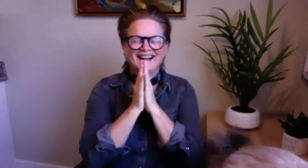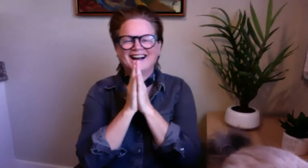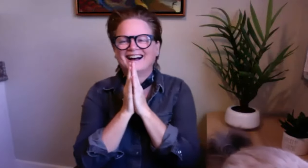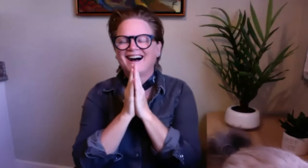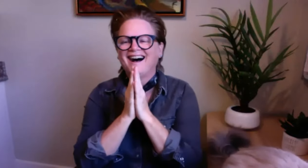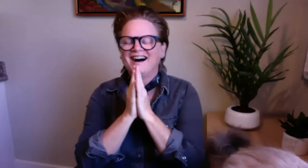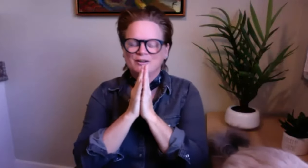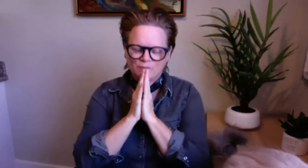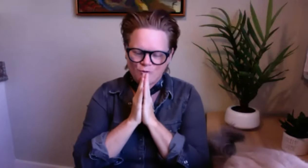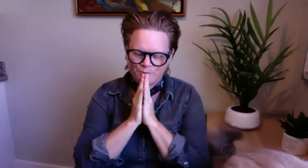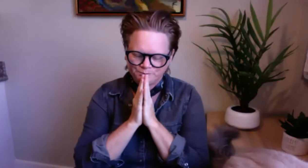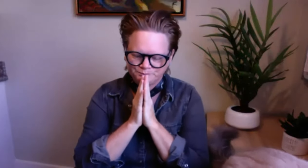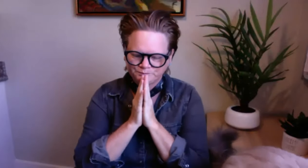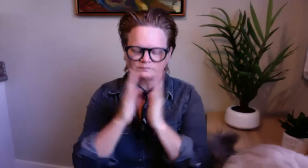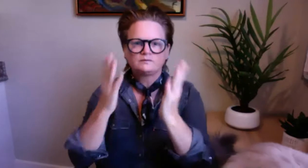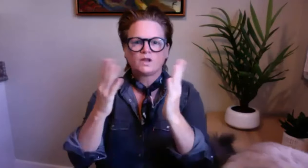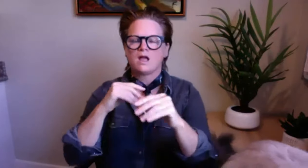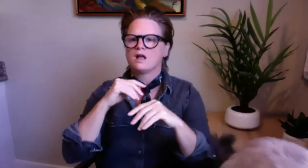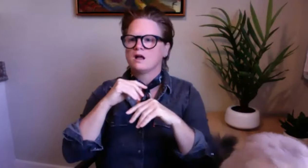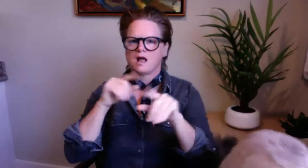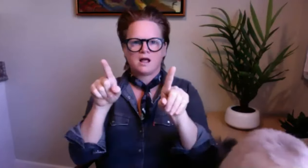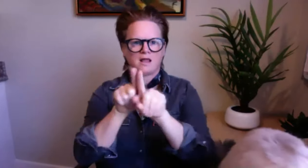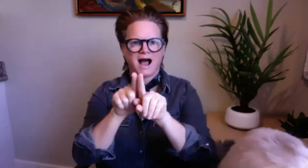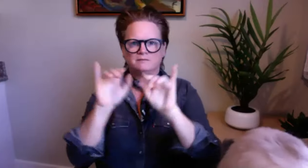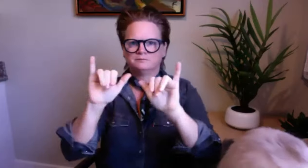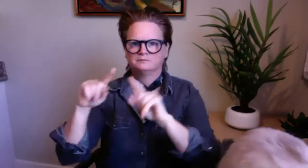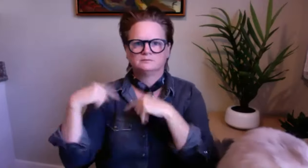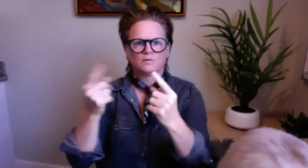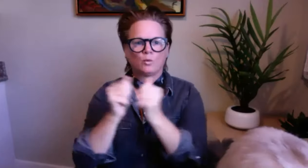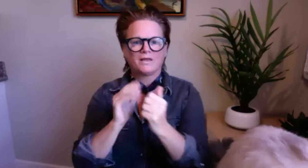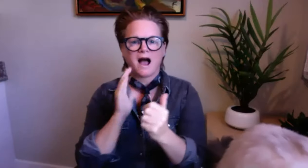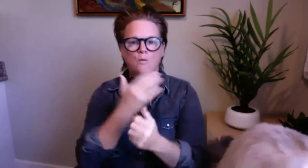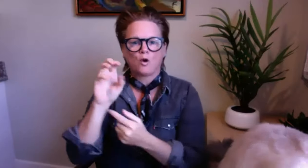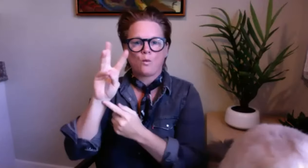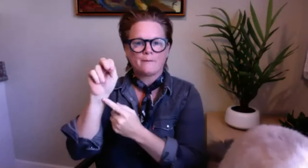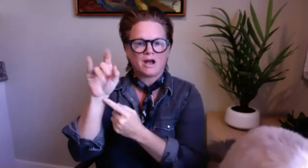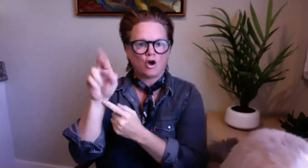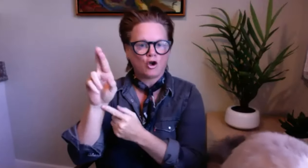this and sometimes it's a cat or a dog but uh it's something that being at home we're all learning to deal with